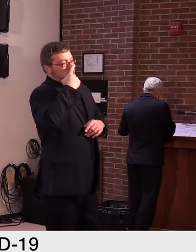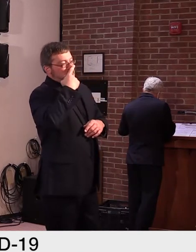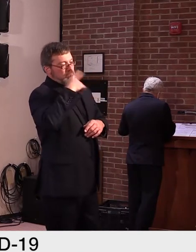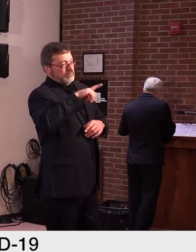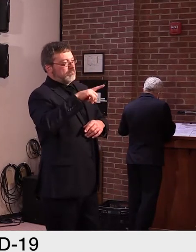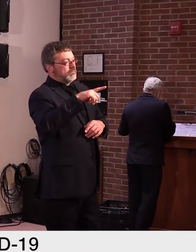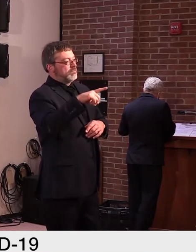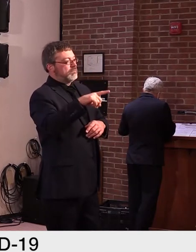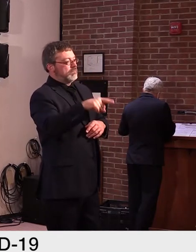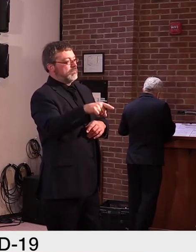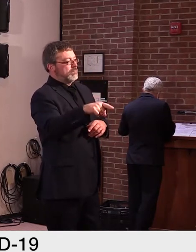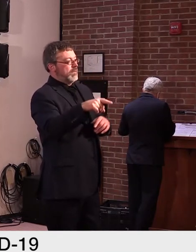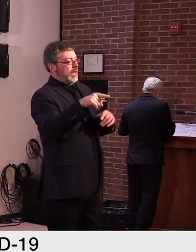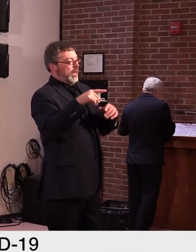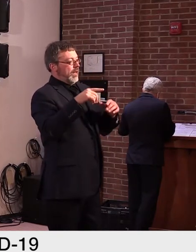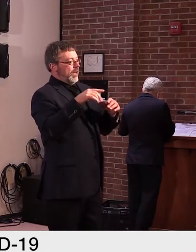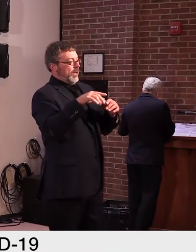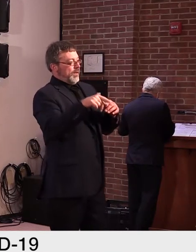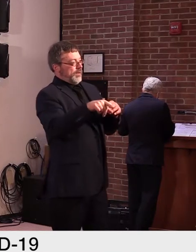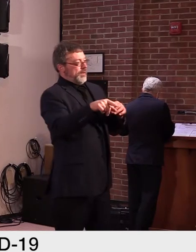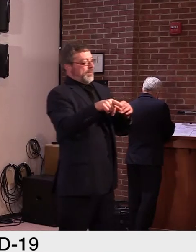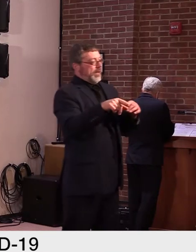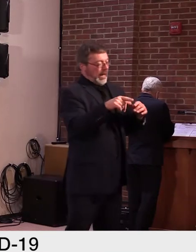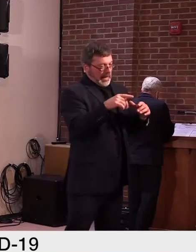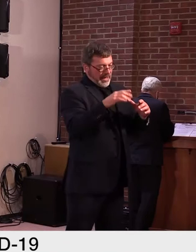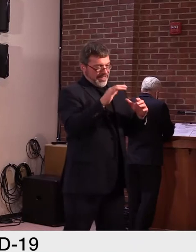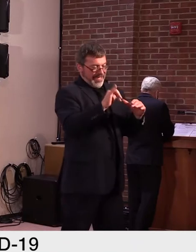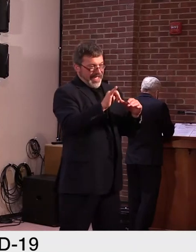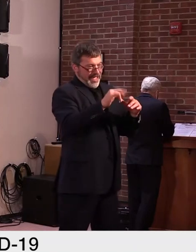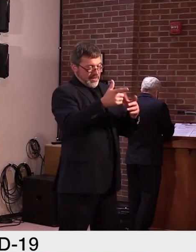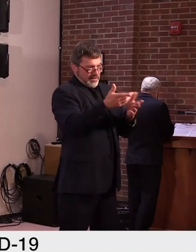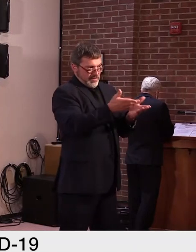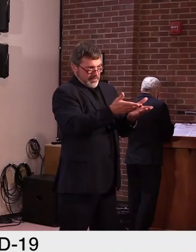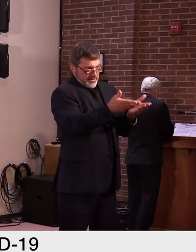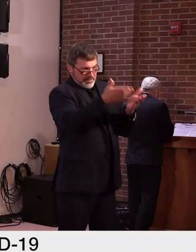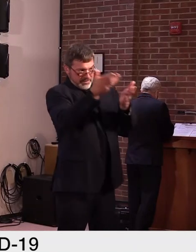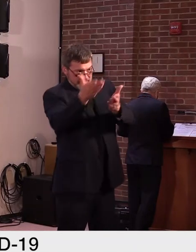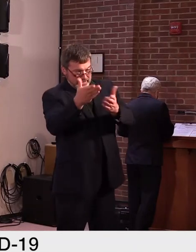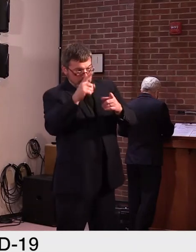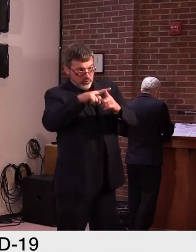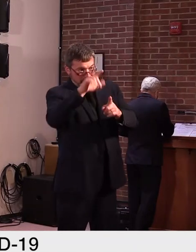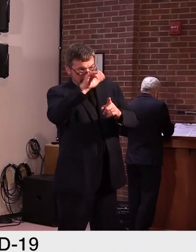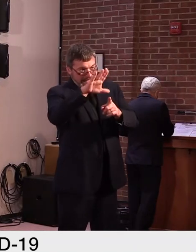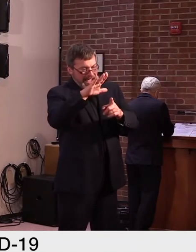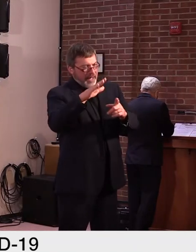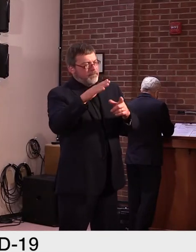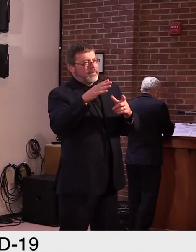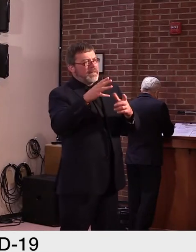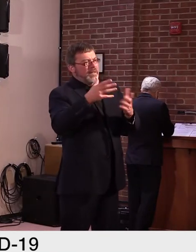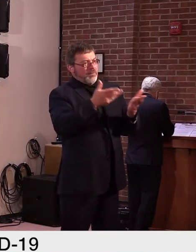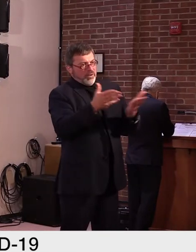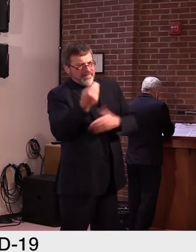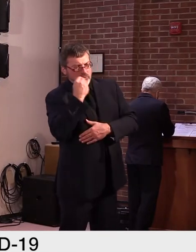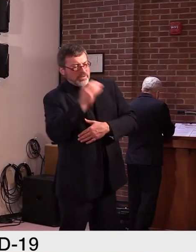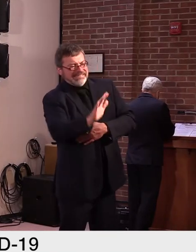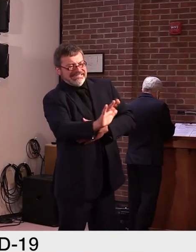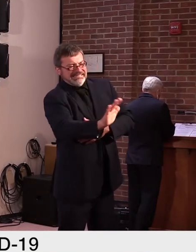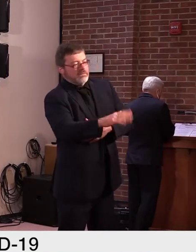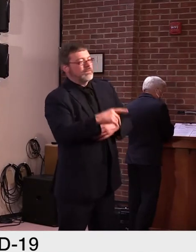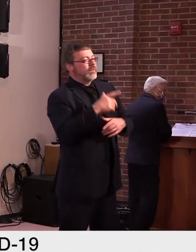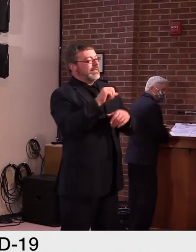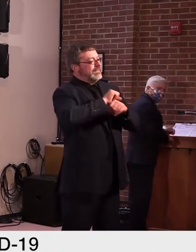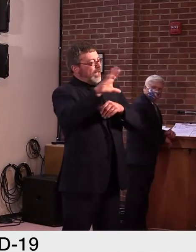expressing appreciation if that, uh, urge strikes you. Uh, where's the, where's the address?